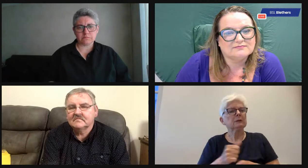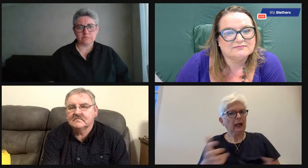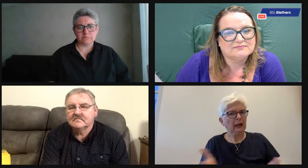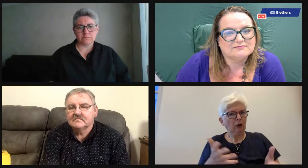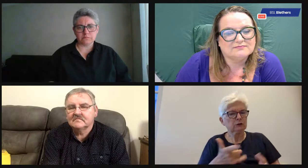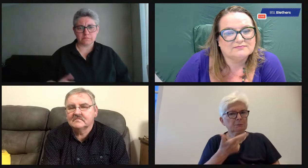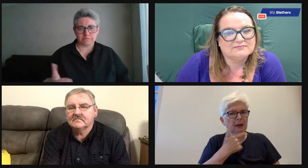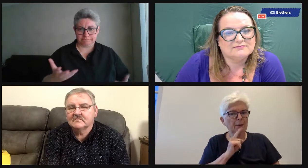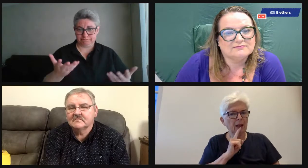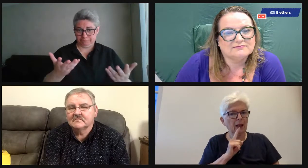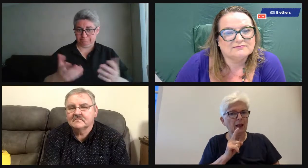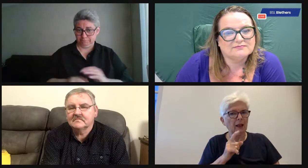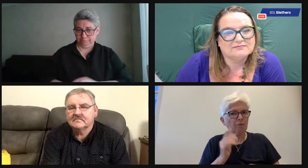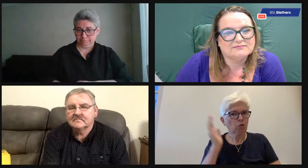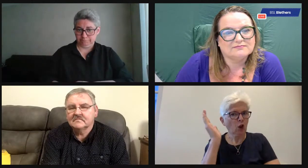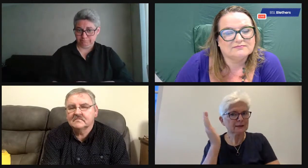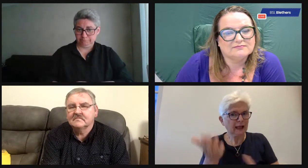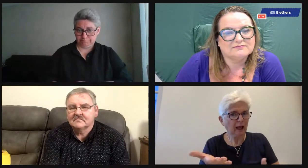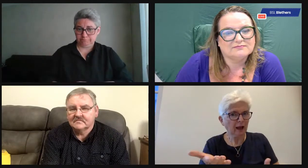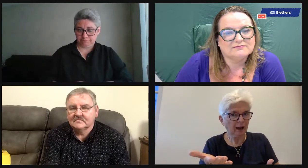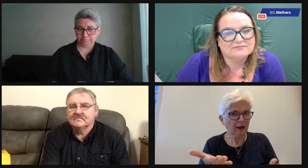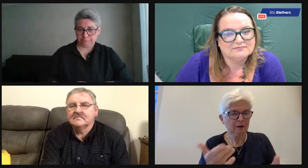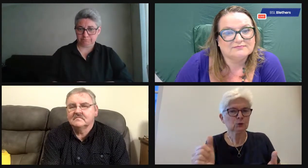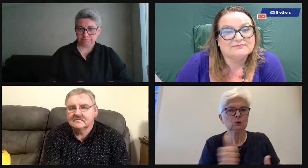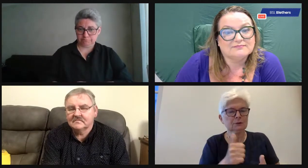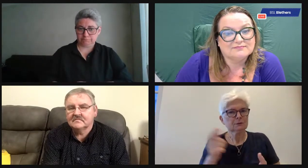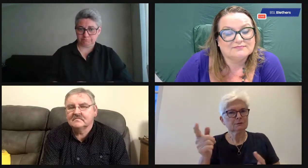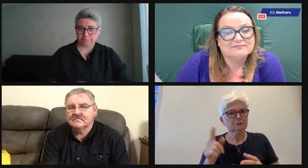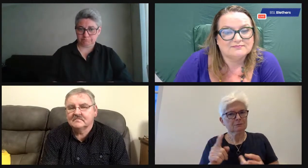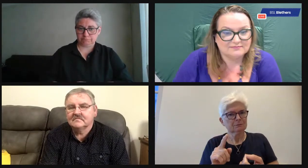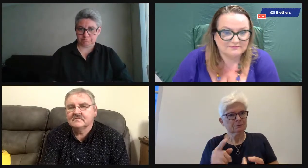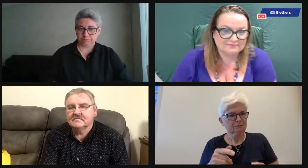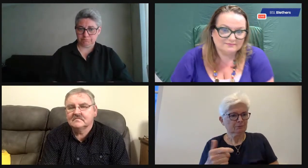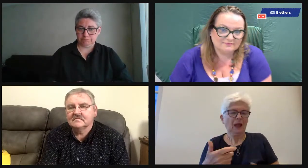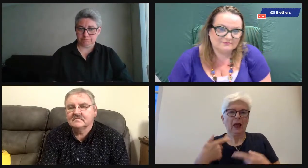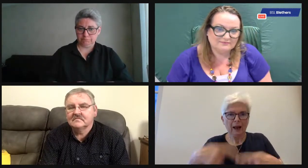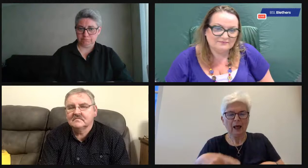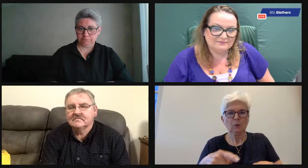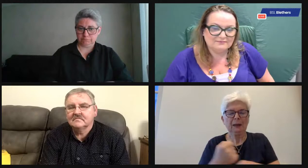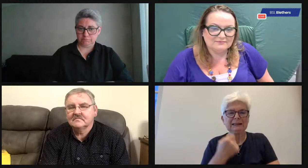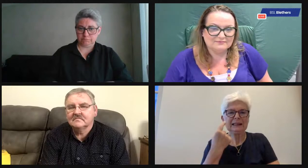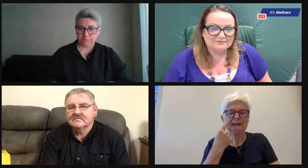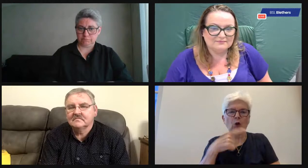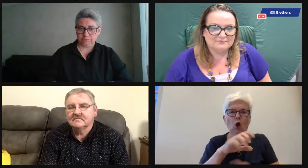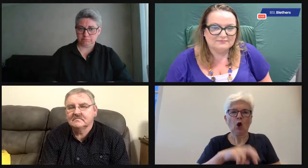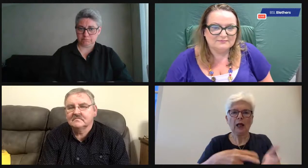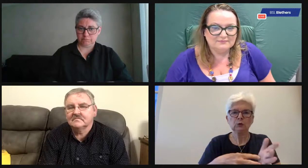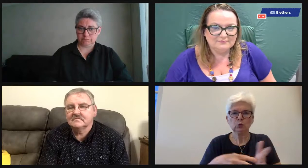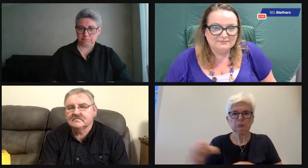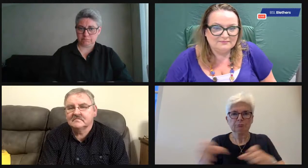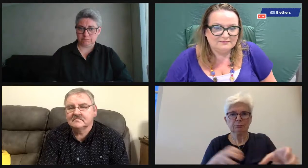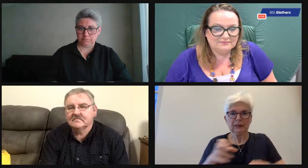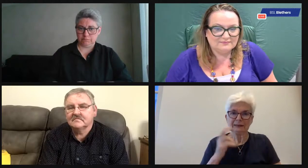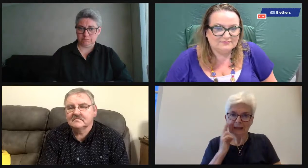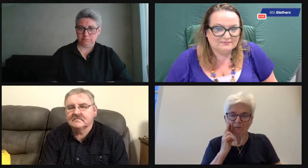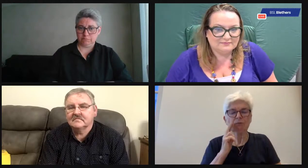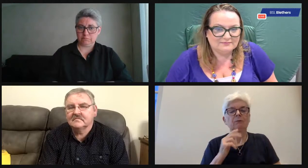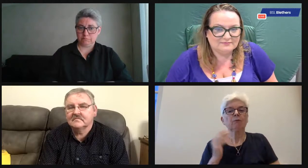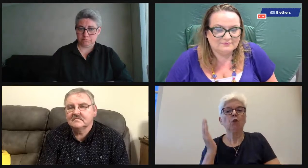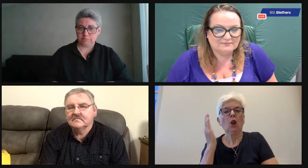the government should be thinking about that because they do want to encourage people to volunteer. So I think it makes